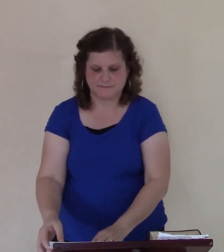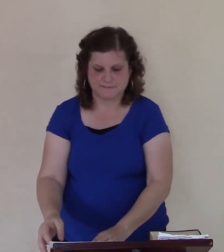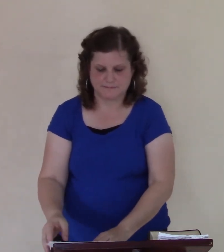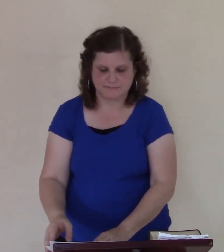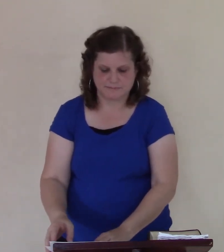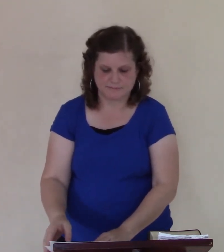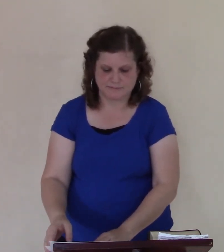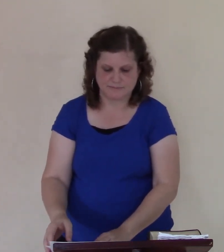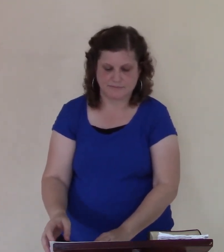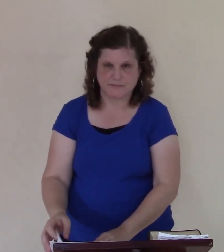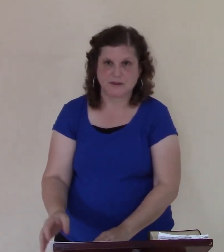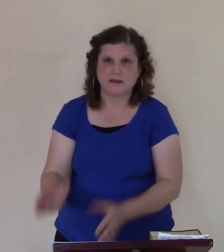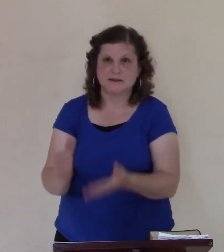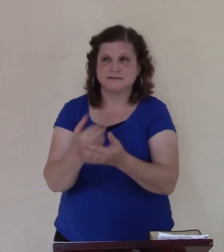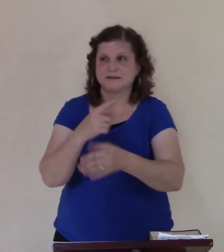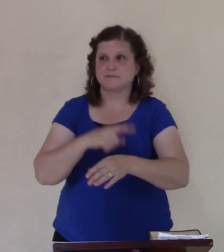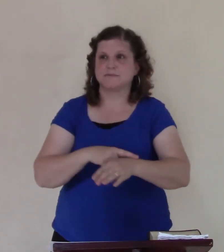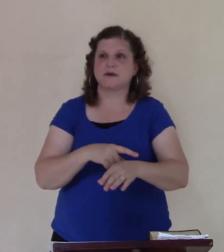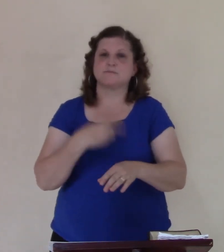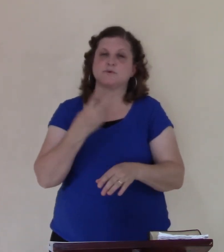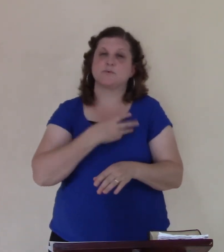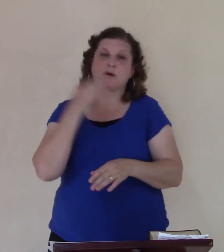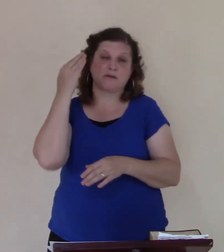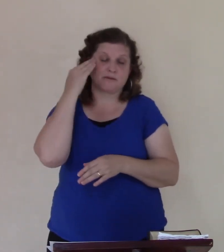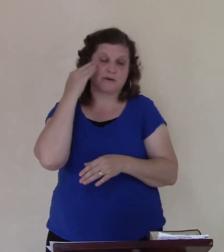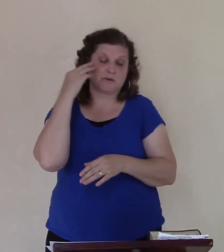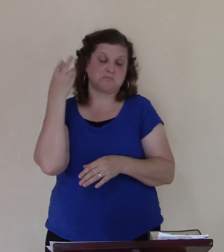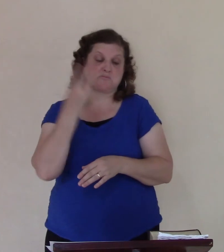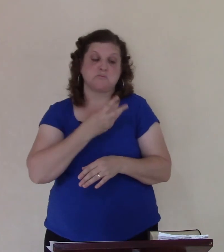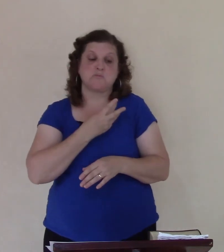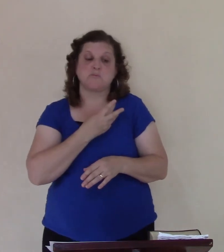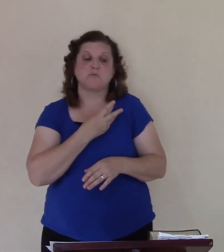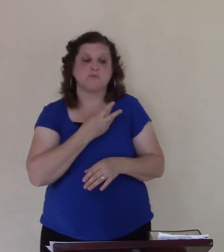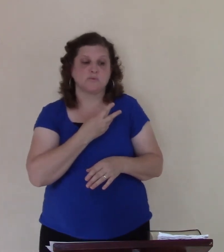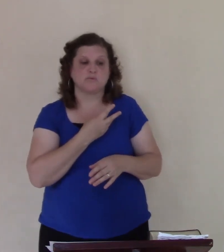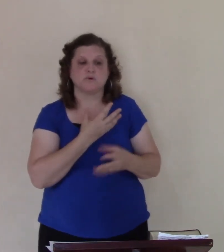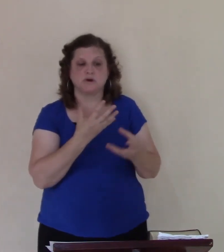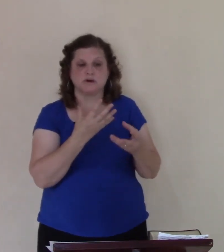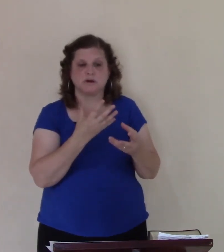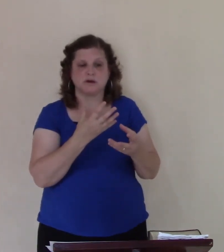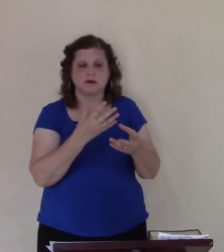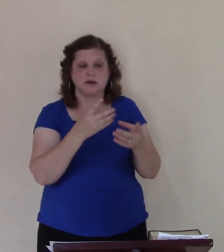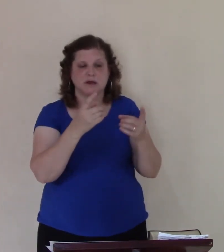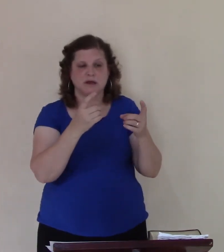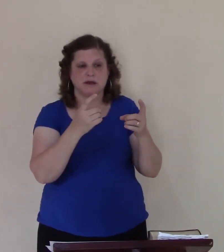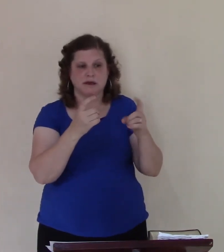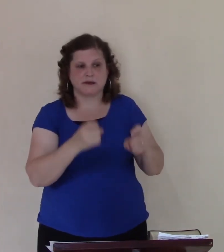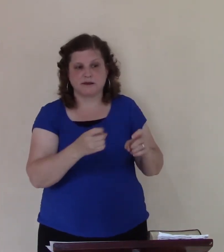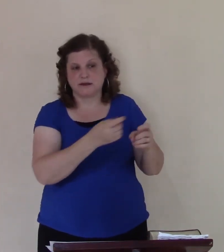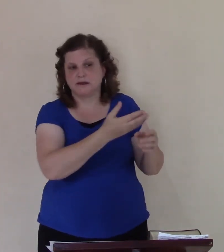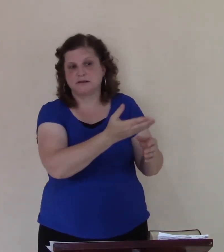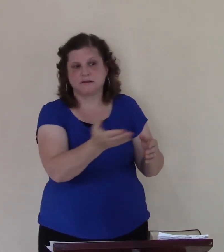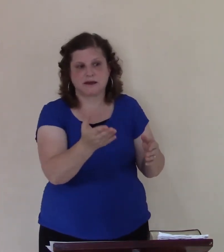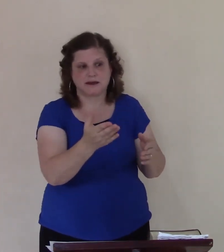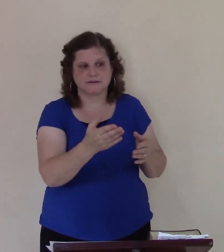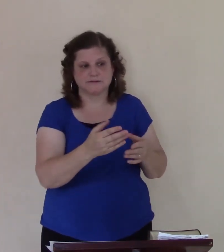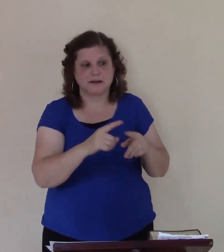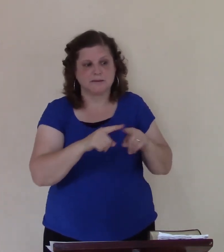things come we deserve maybe we're thankful for what we perceive but we're not thankful for the one who truly gave those who